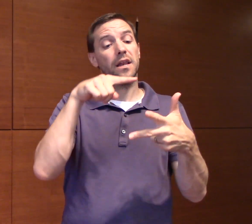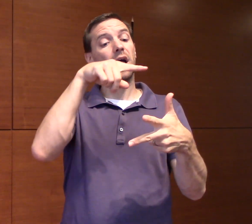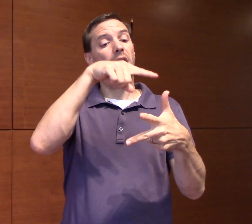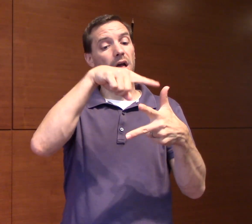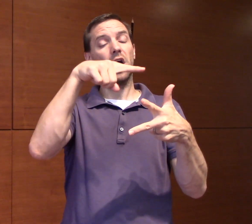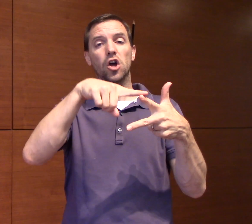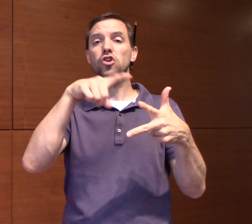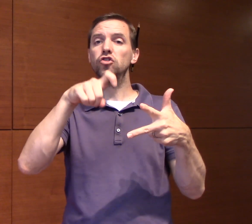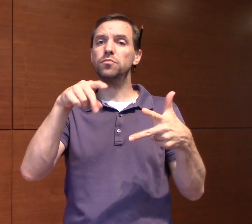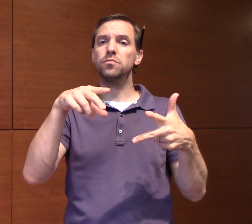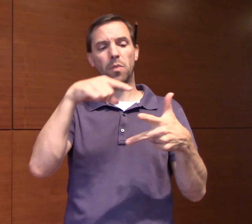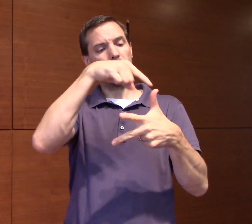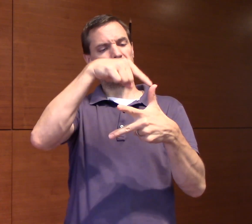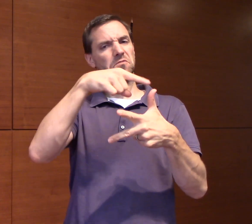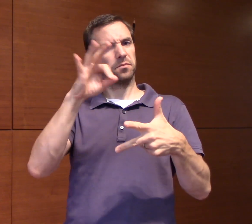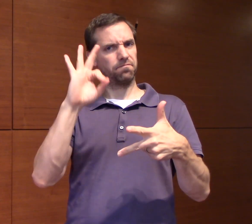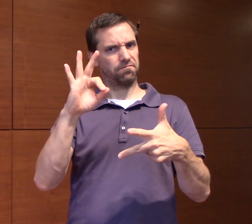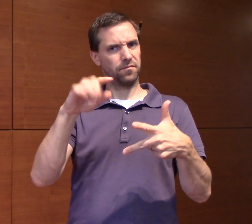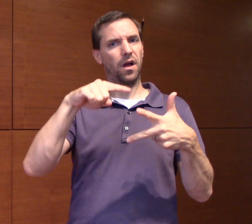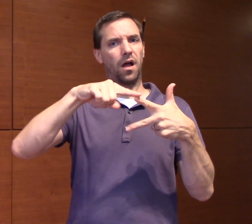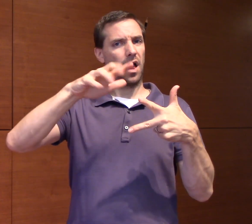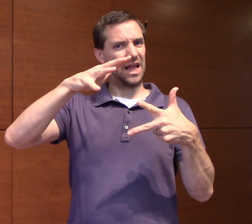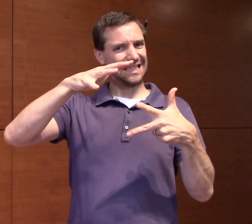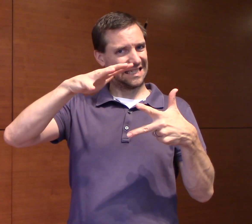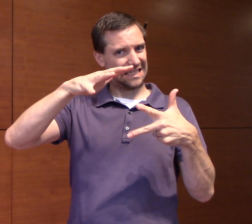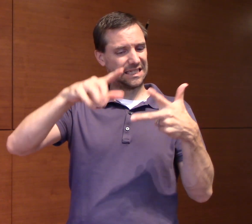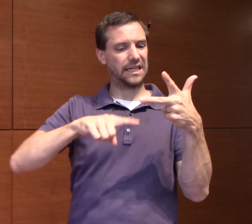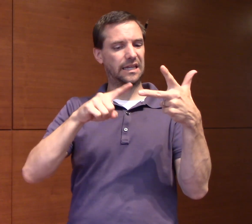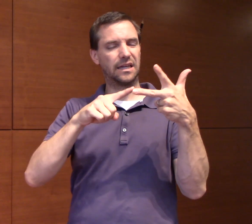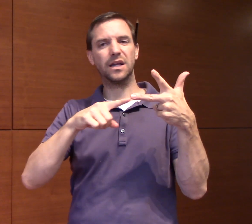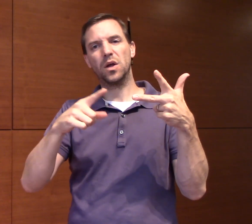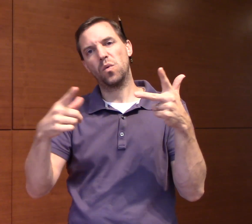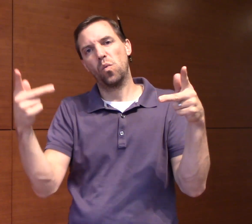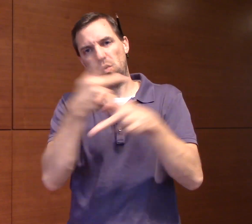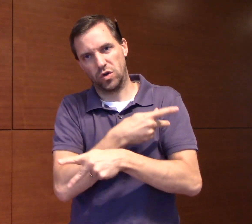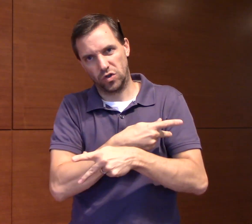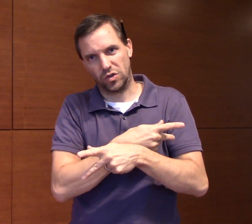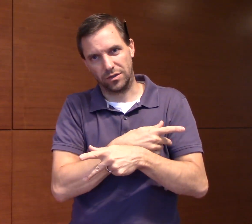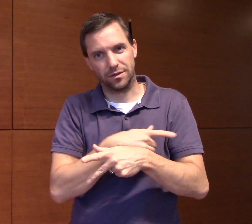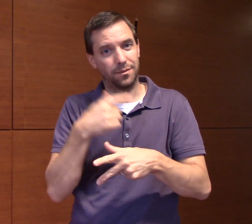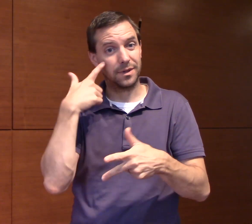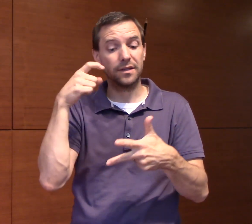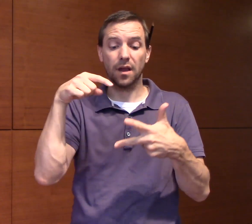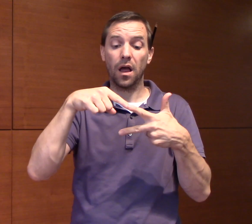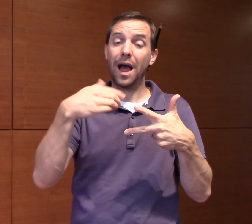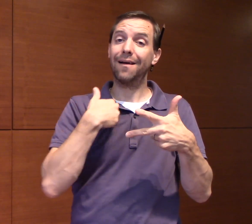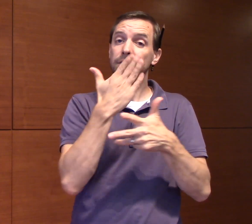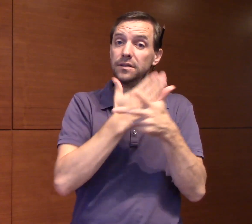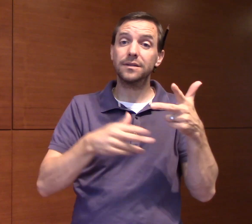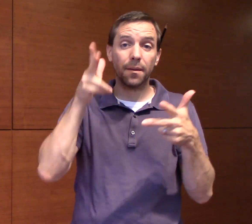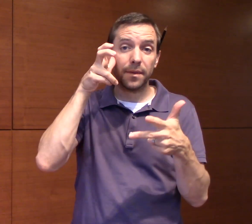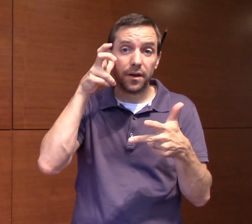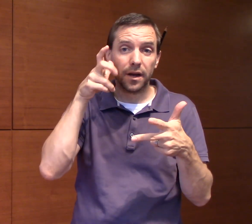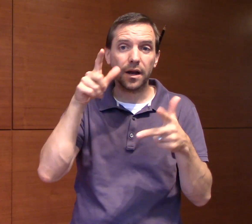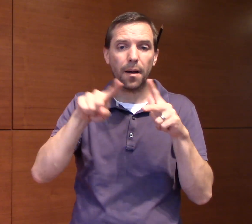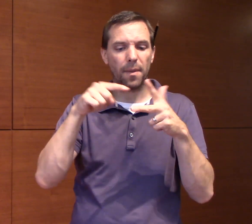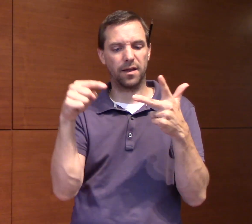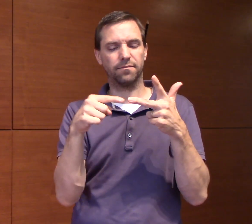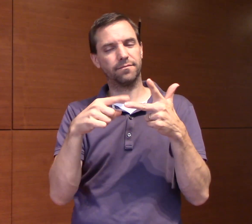that you need to be able to hear to have healthy executive function, hearing children should be fine, deaf children with cochlear implants should be next, and then the deaf